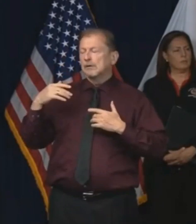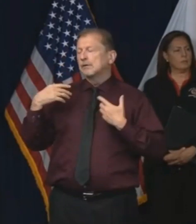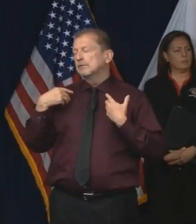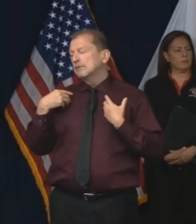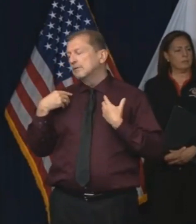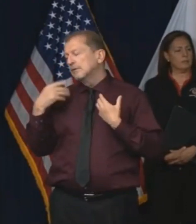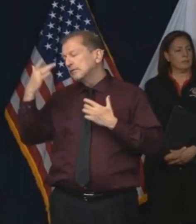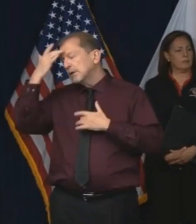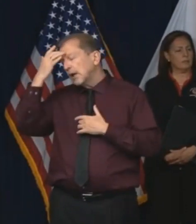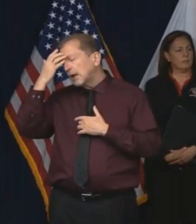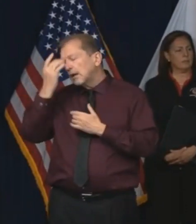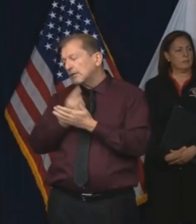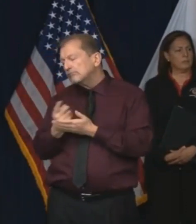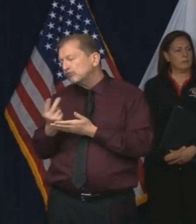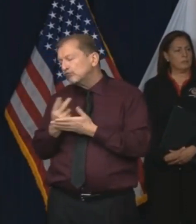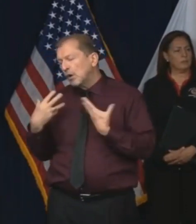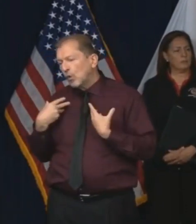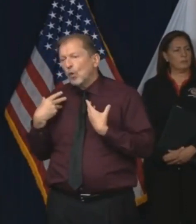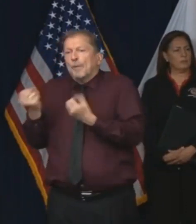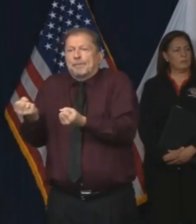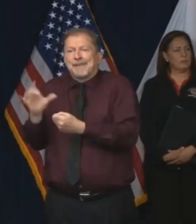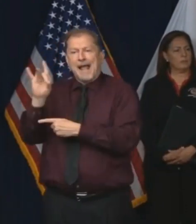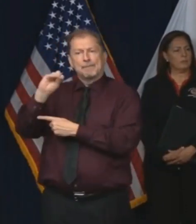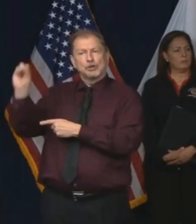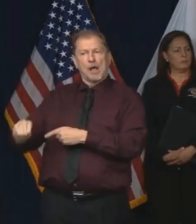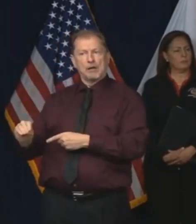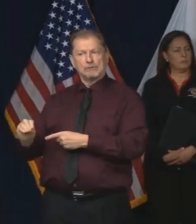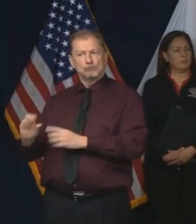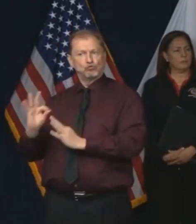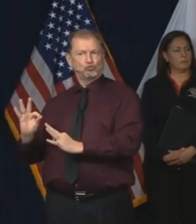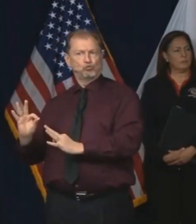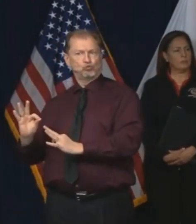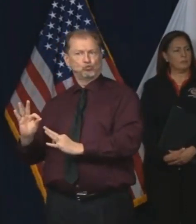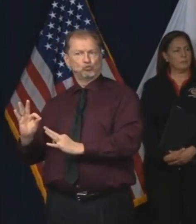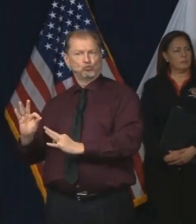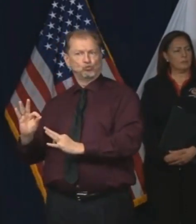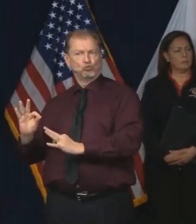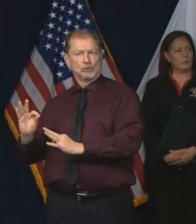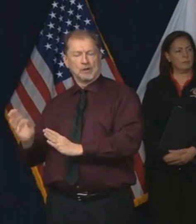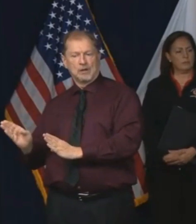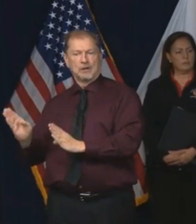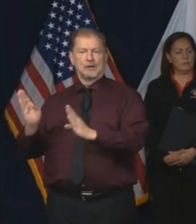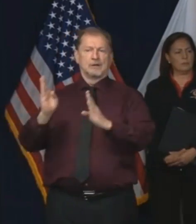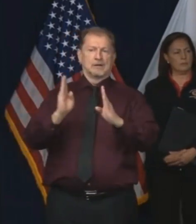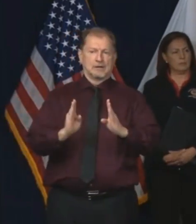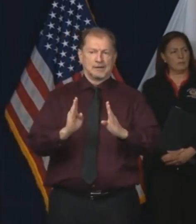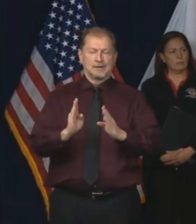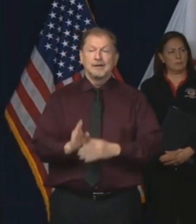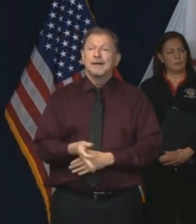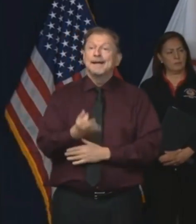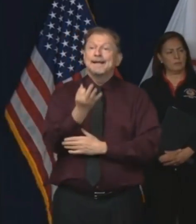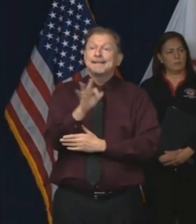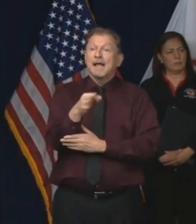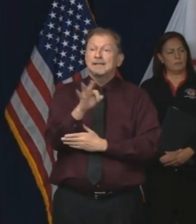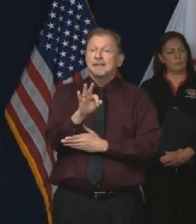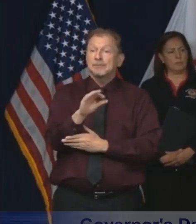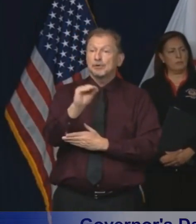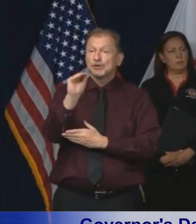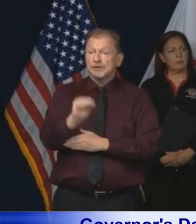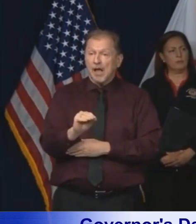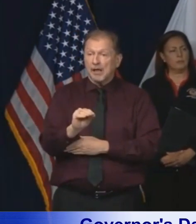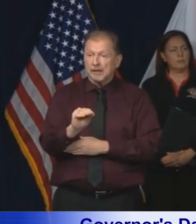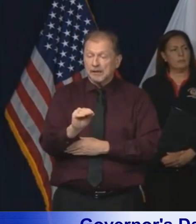80 percent. And then about 19 percent, and I'm sure that the doctor will correct me if I'm a little wrong, but I think I'm about right, about 19 percent